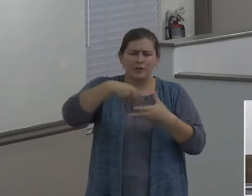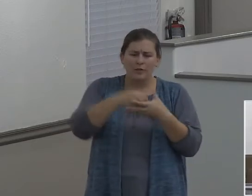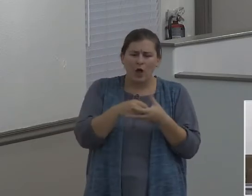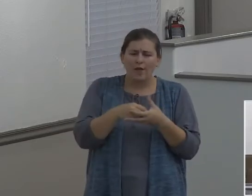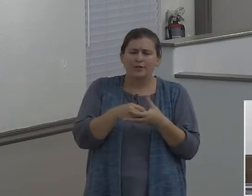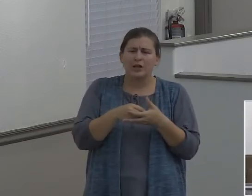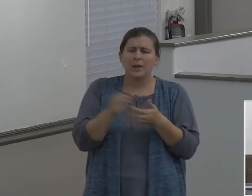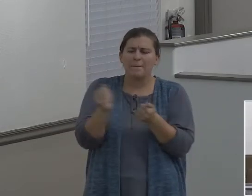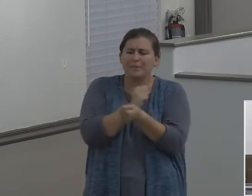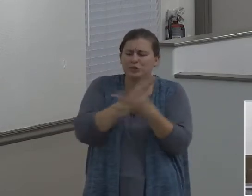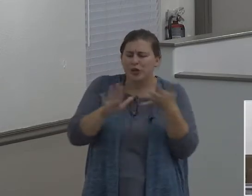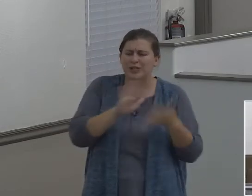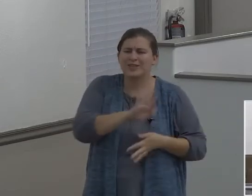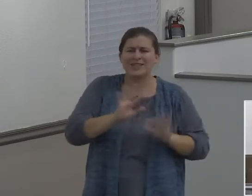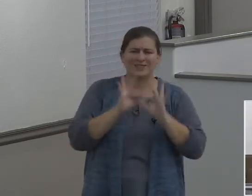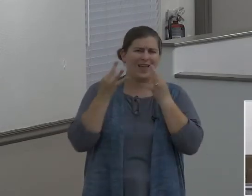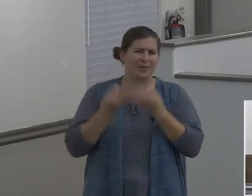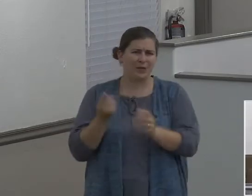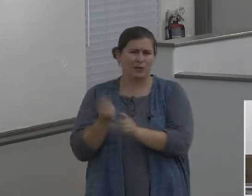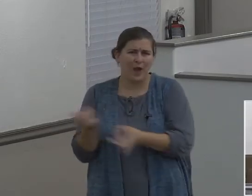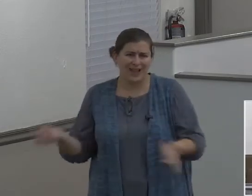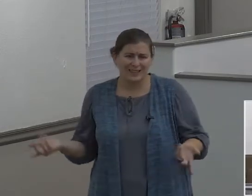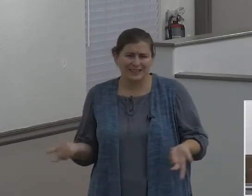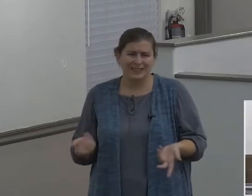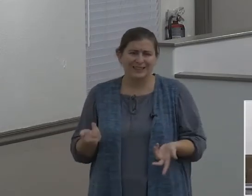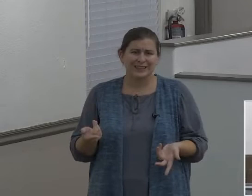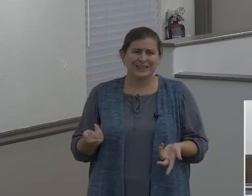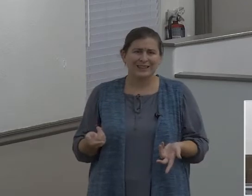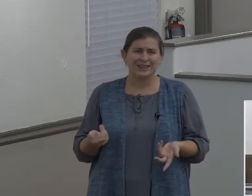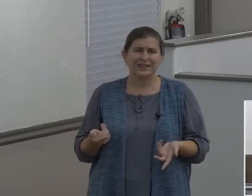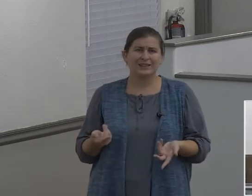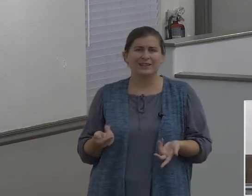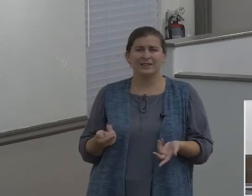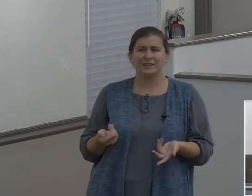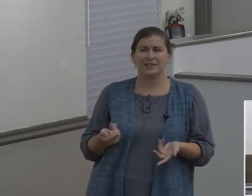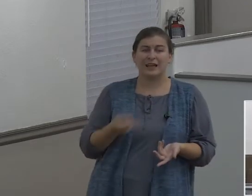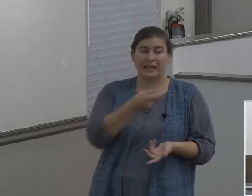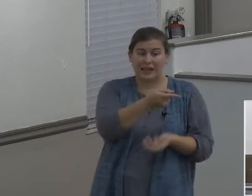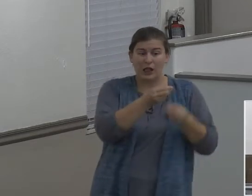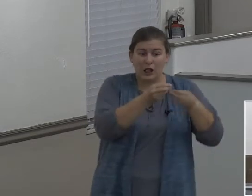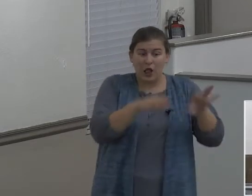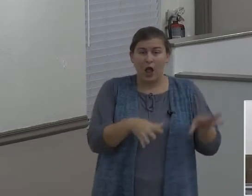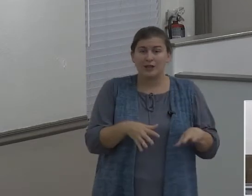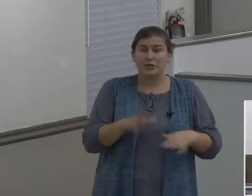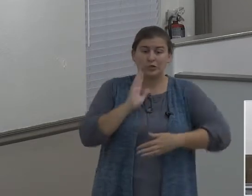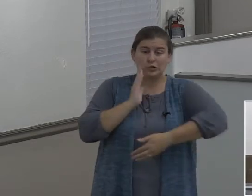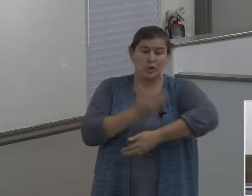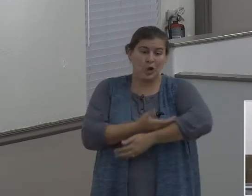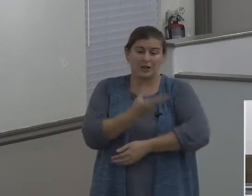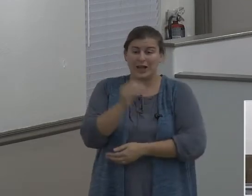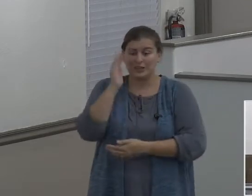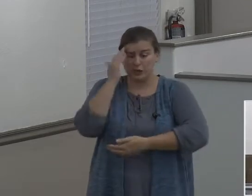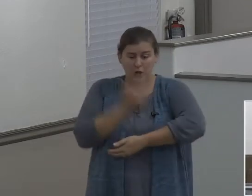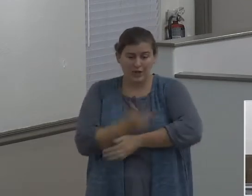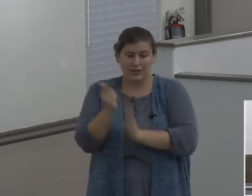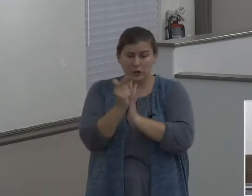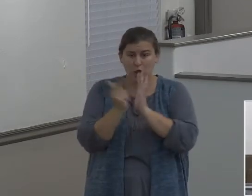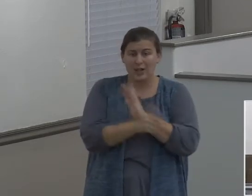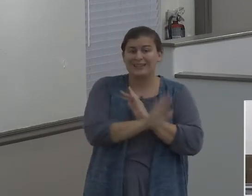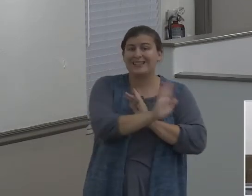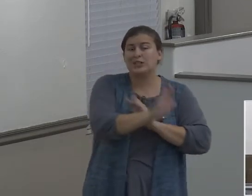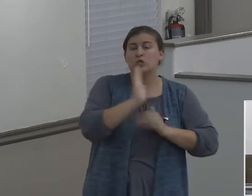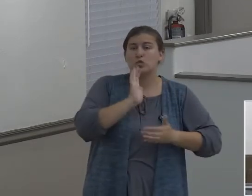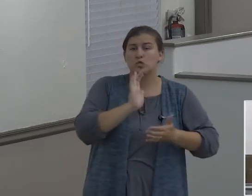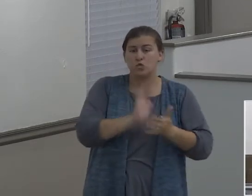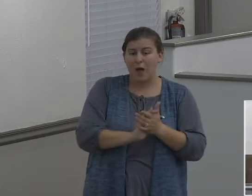I mean, you remember, he's lost daughters and sons-in-law in Sodom and Gomorrah. His wife perished as they were fleeing. She turned back and